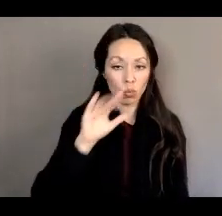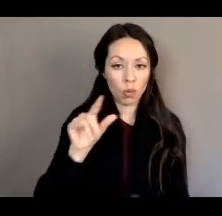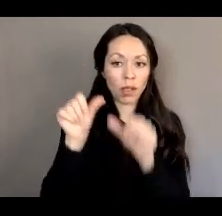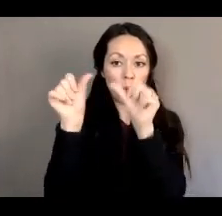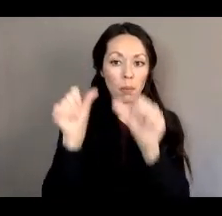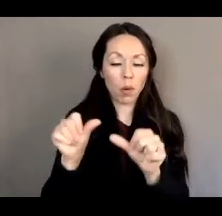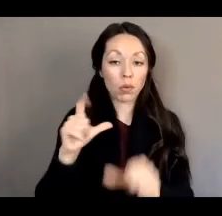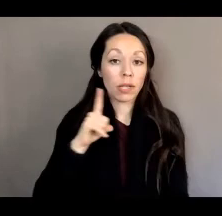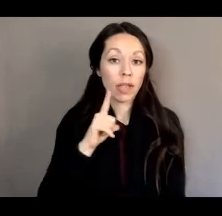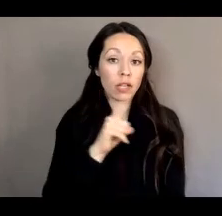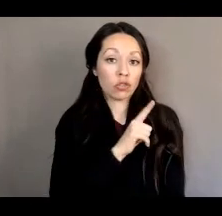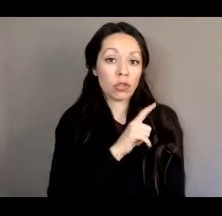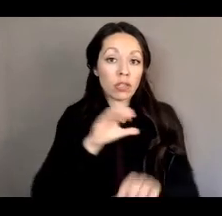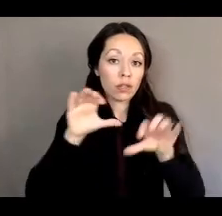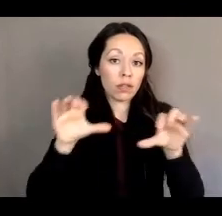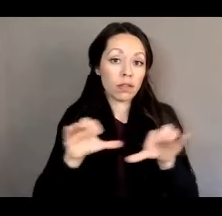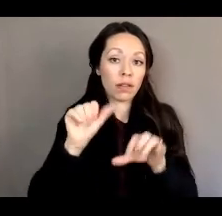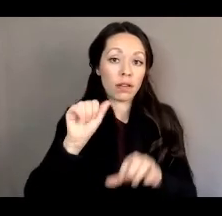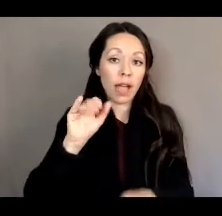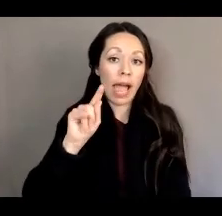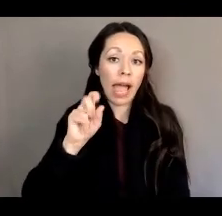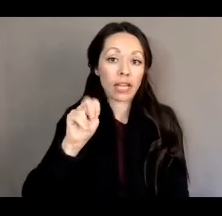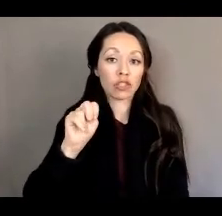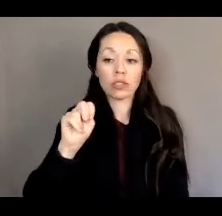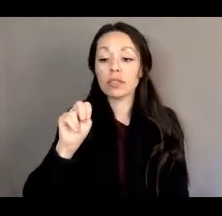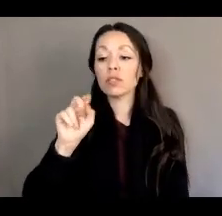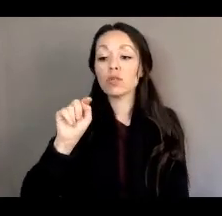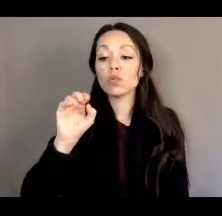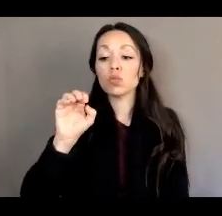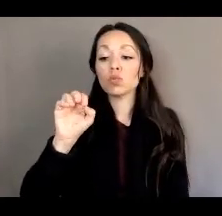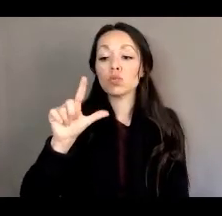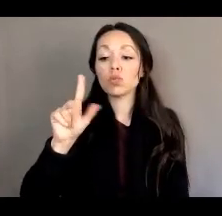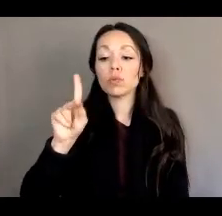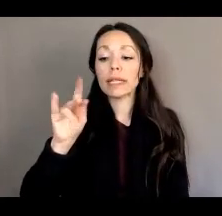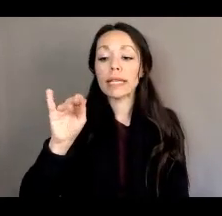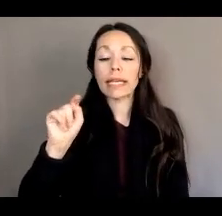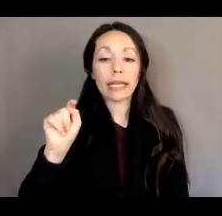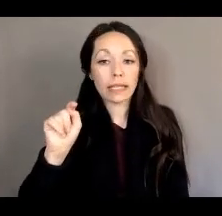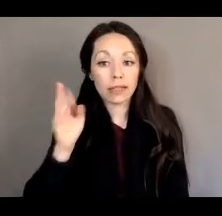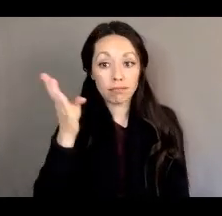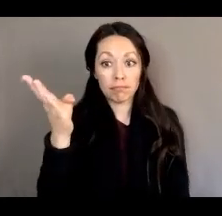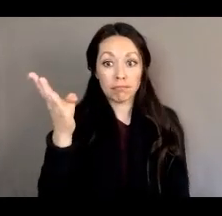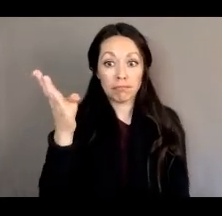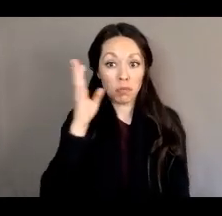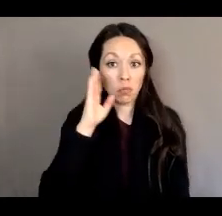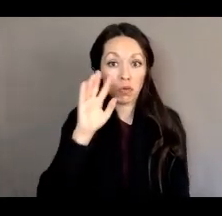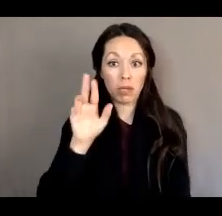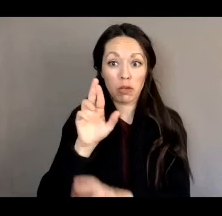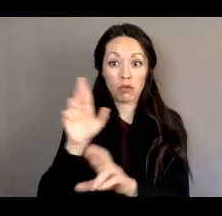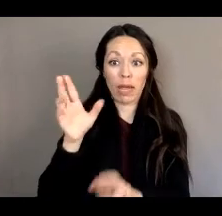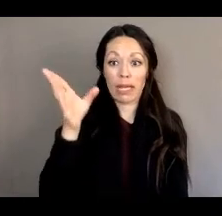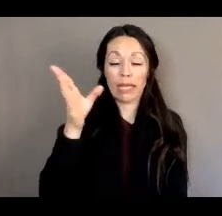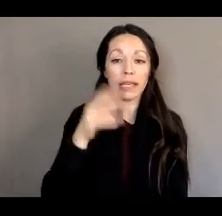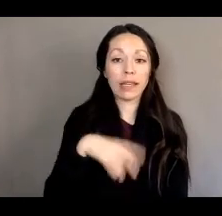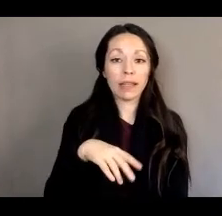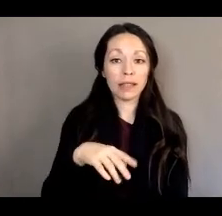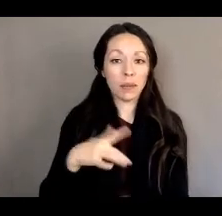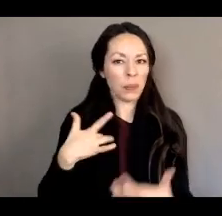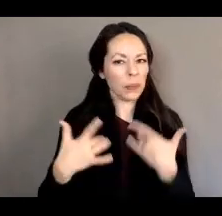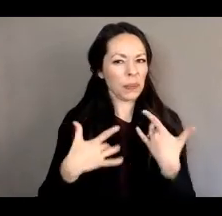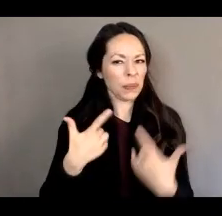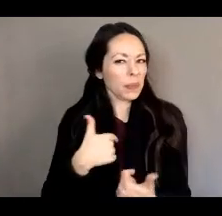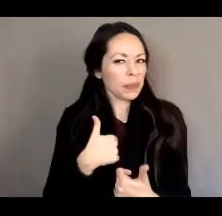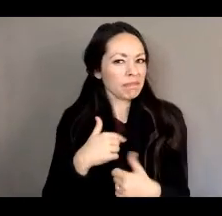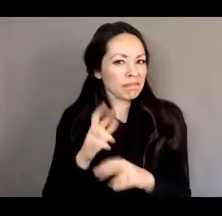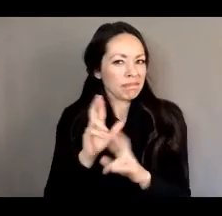legislative action toolkit right there. Um, pretty excited about the toolkit toolkit gives